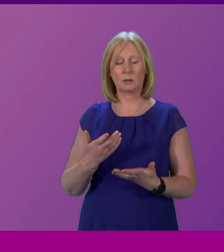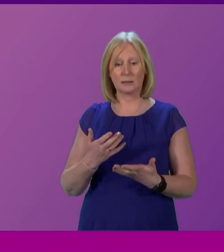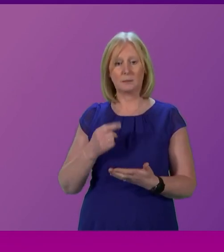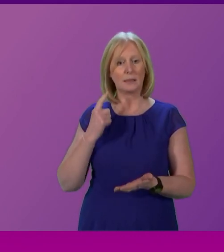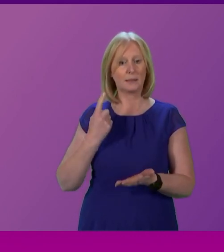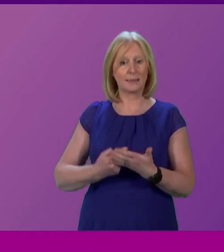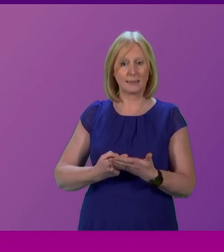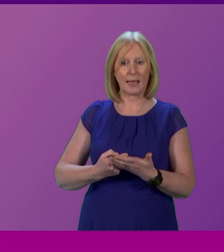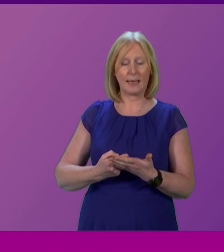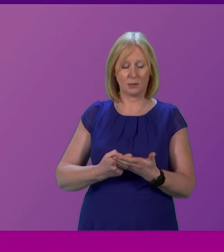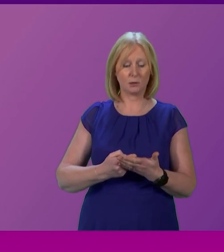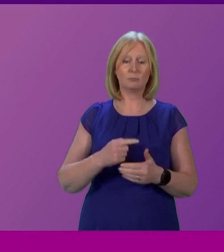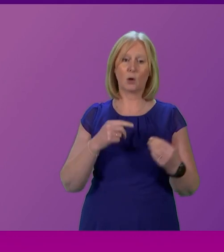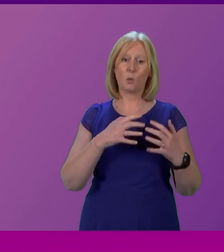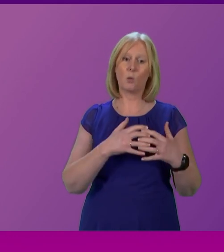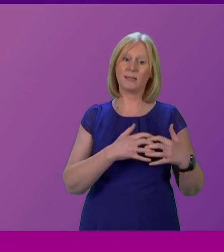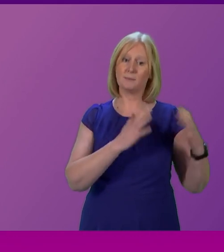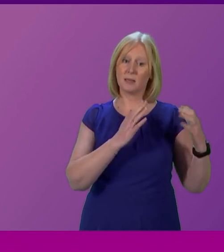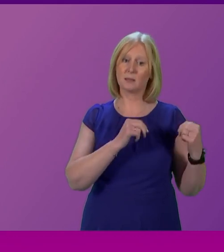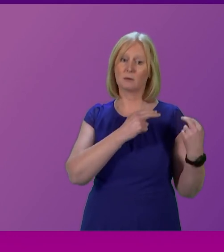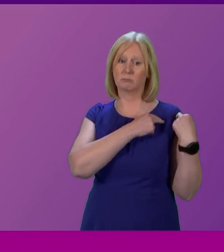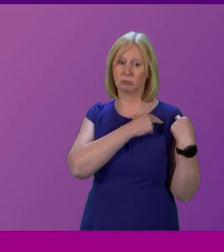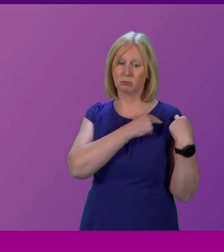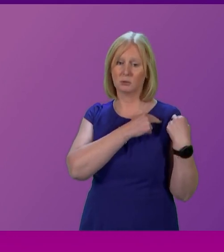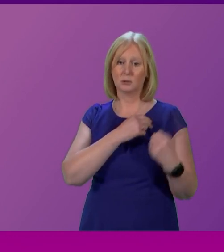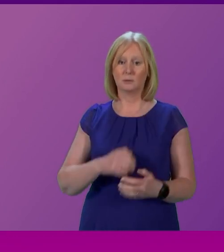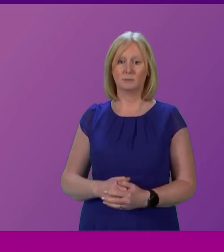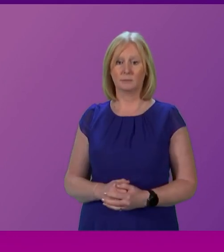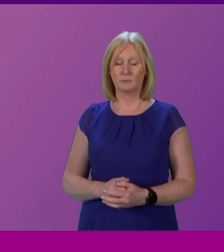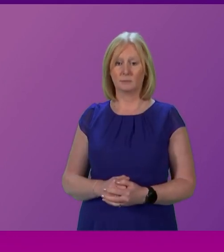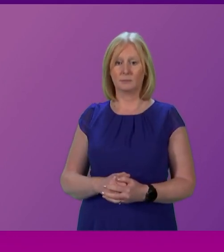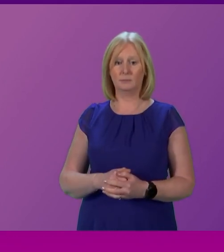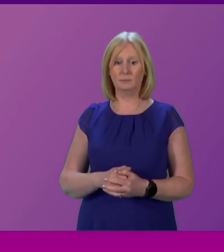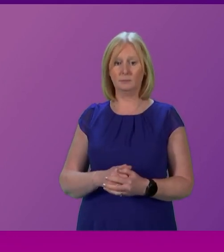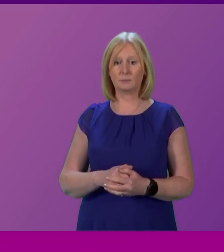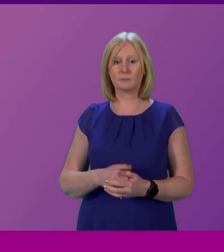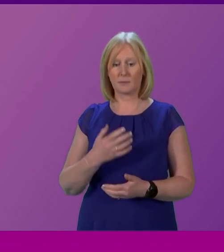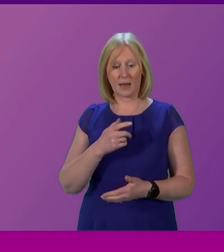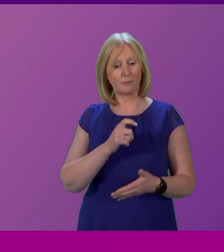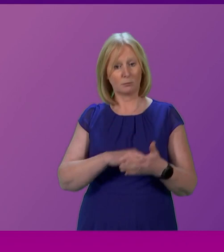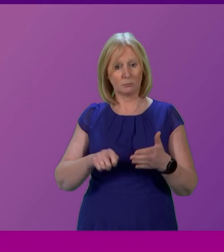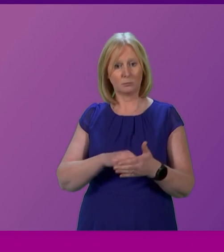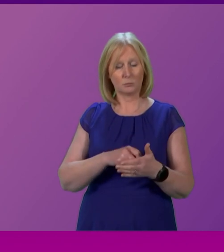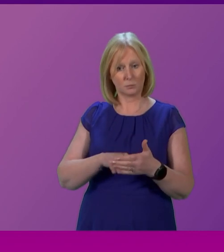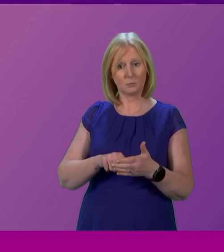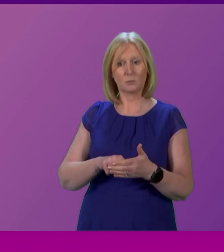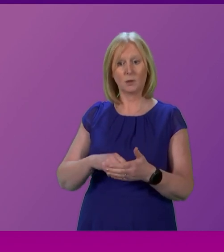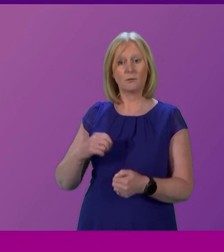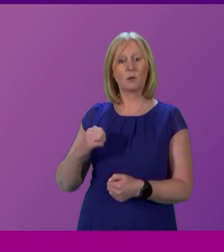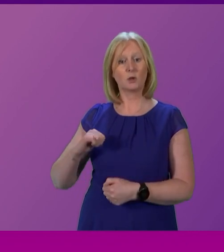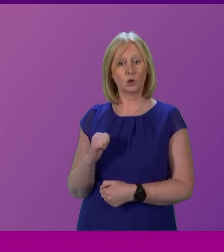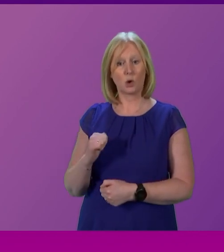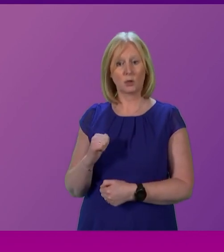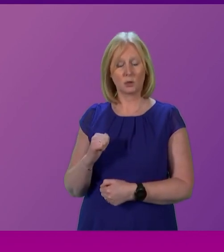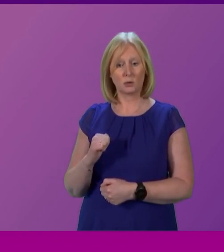Constitution rests at Westminster, is for MPs elected from Scotland, as Mr Gray and Mr Robertson were, to argue